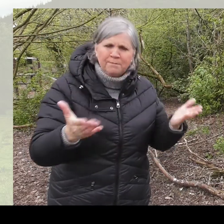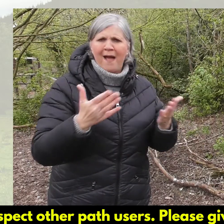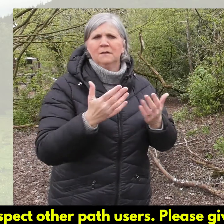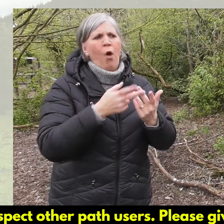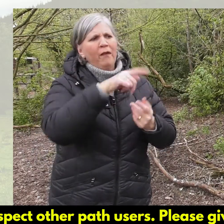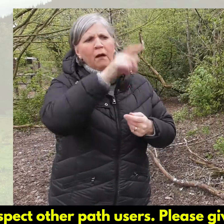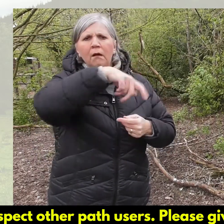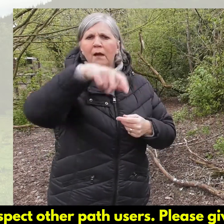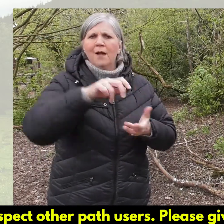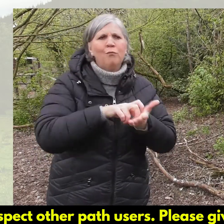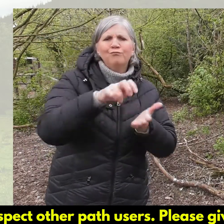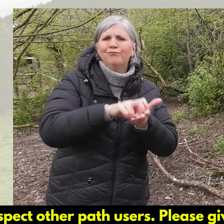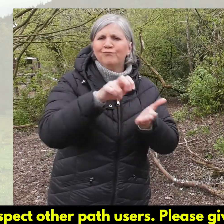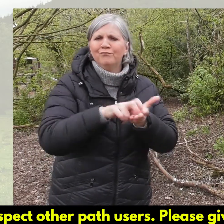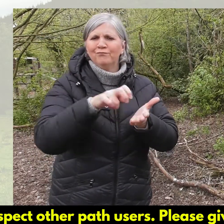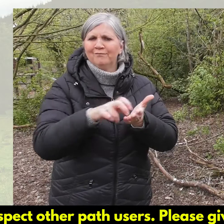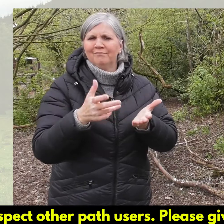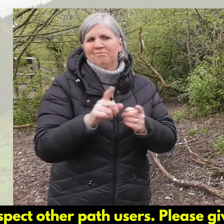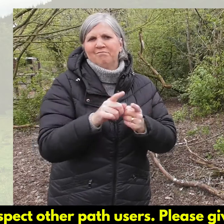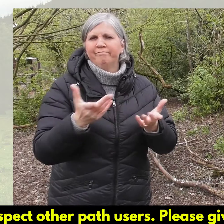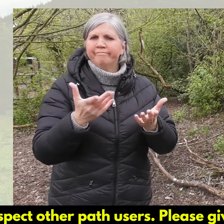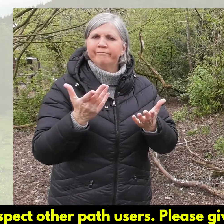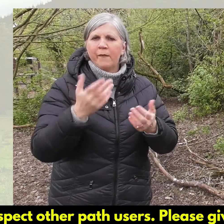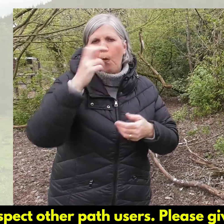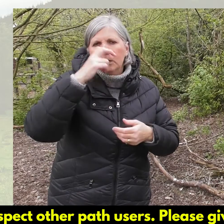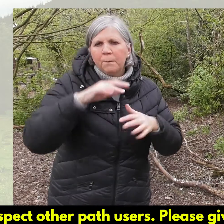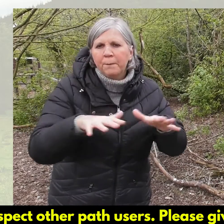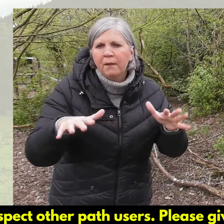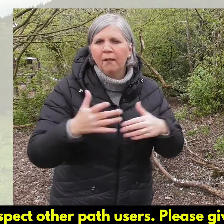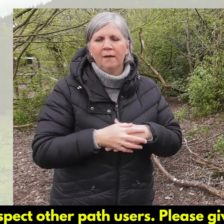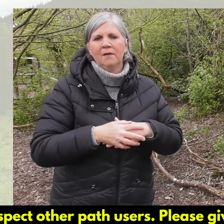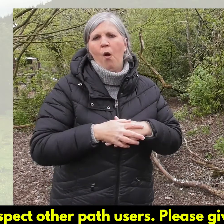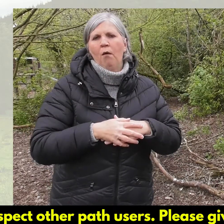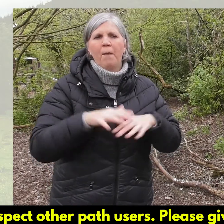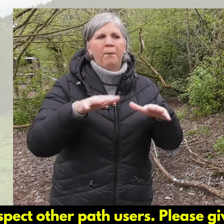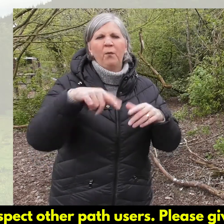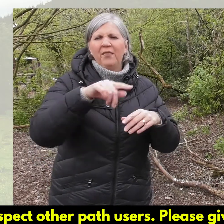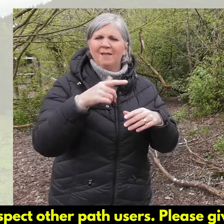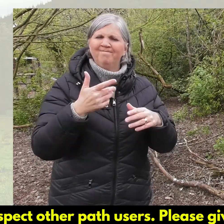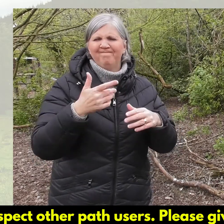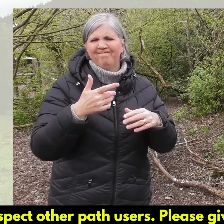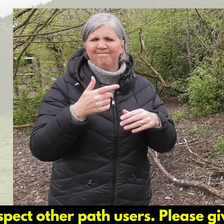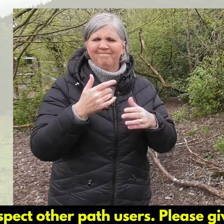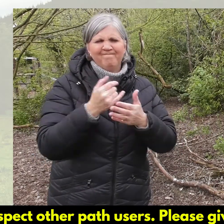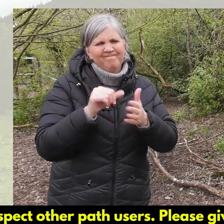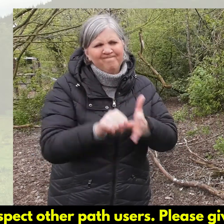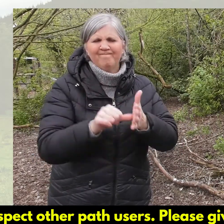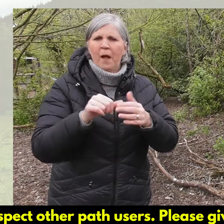Respect other path users. Please give priority to older people, people with poor mobility,